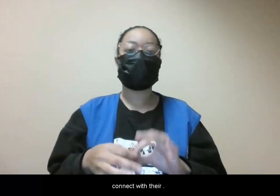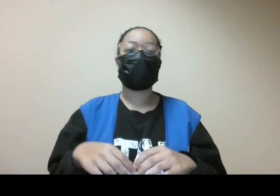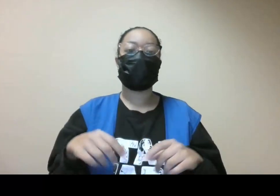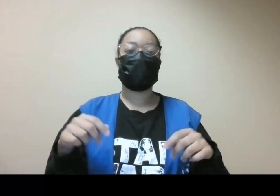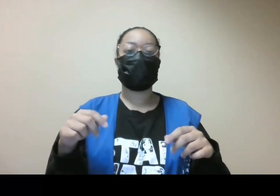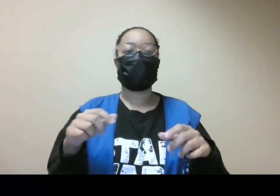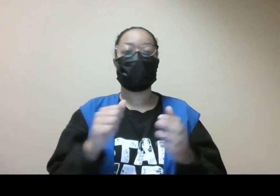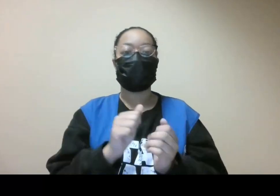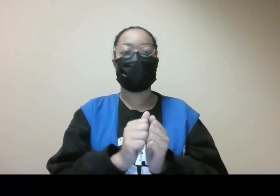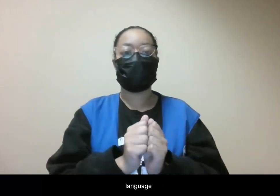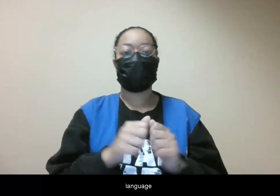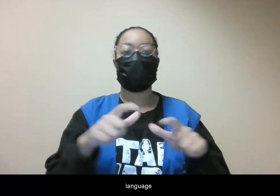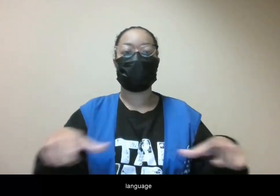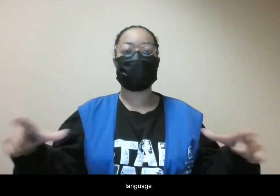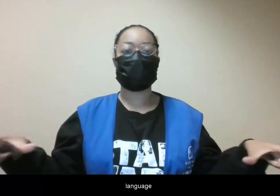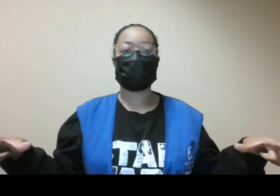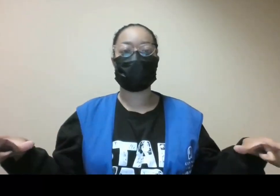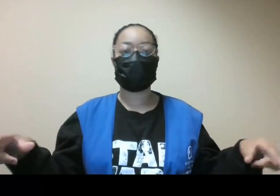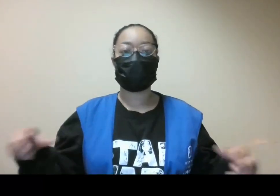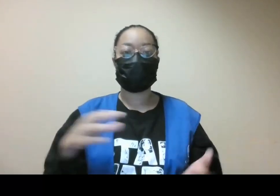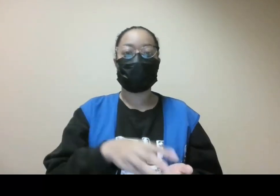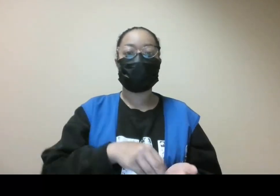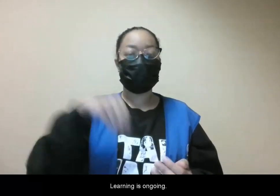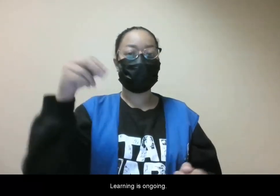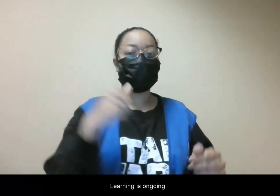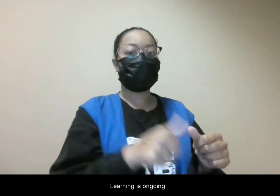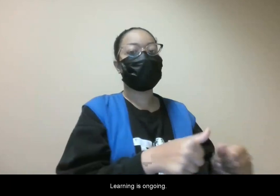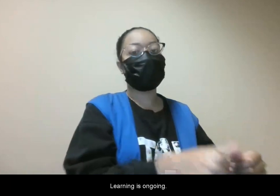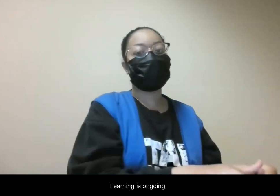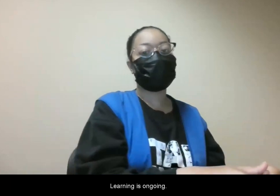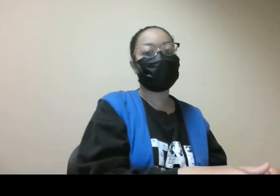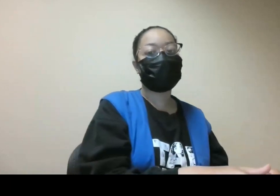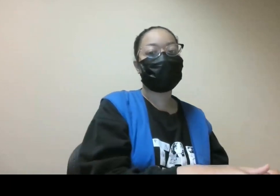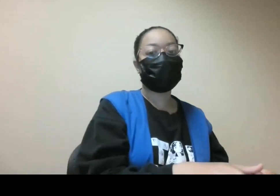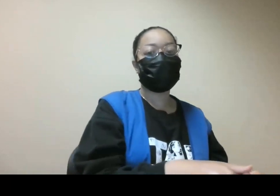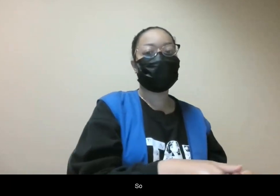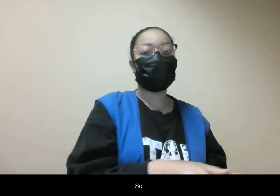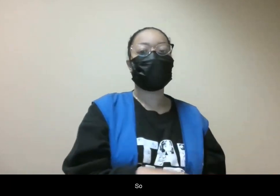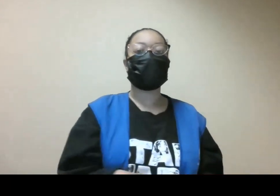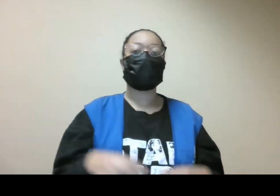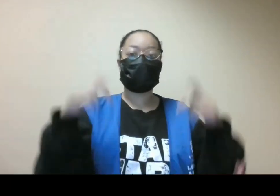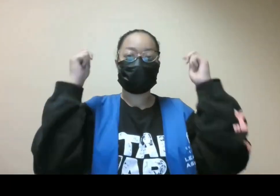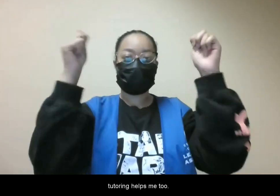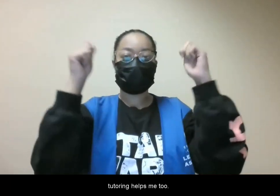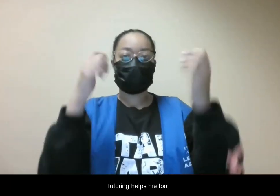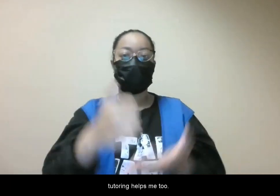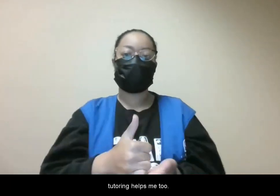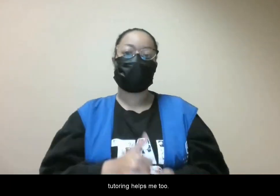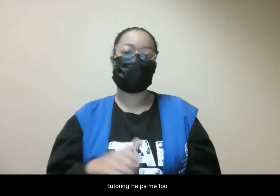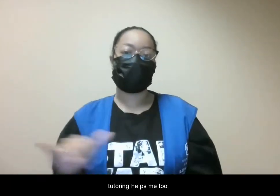with the language. Learning is ongoing, so tutoring helps me too.